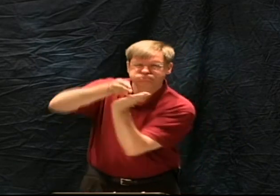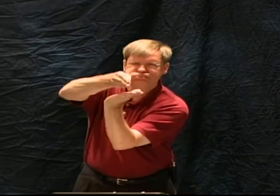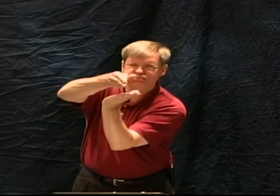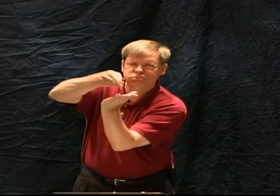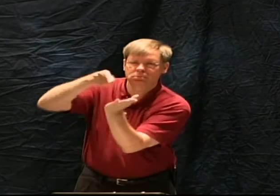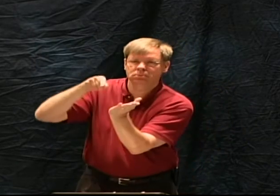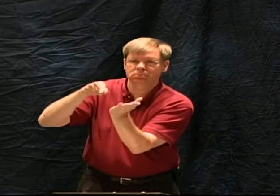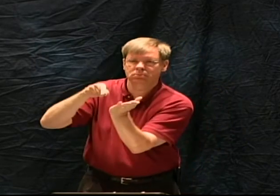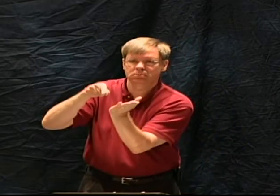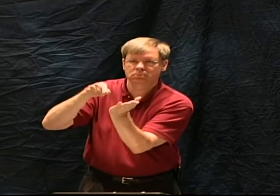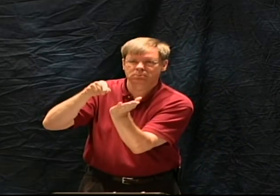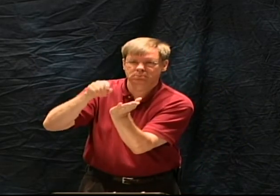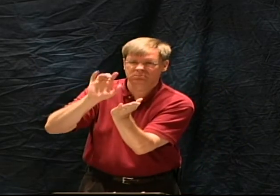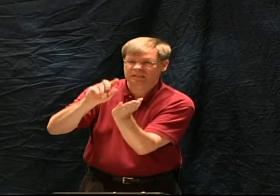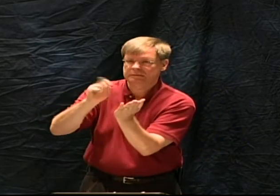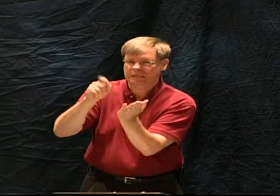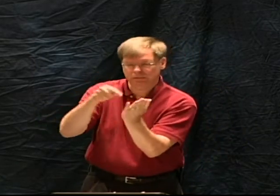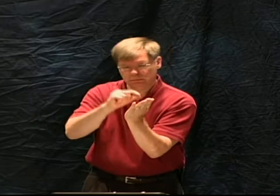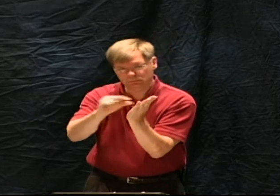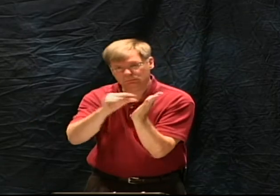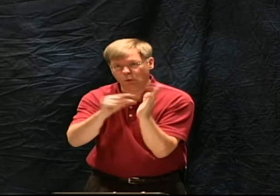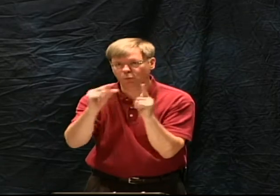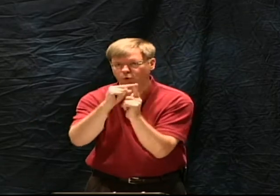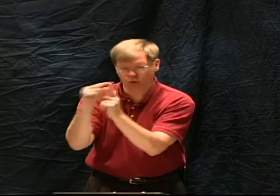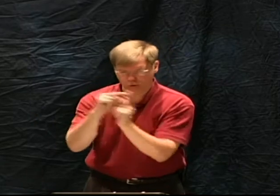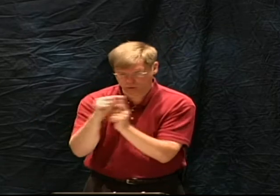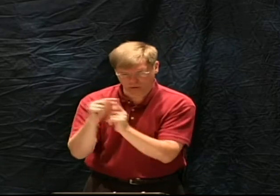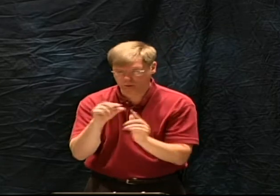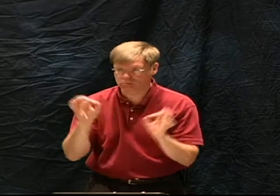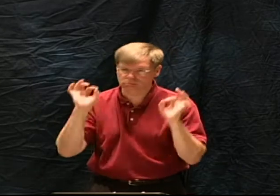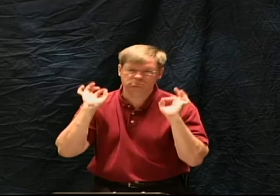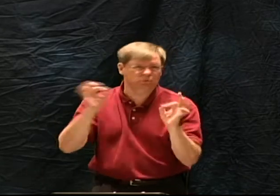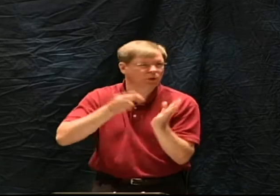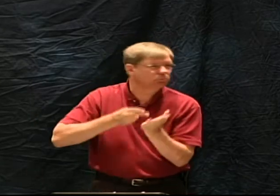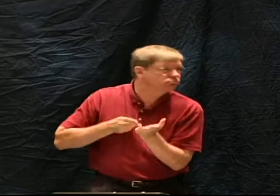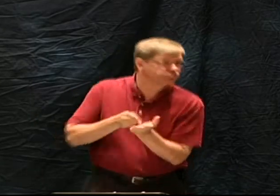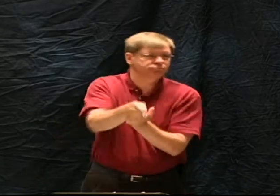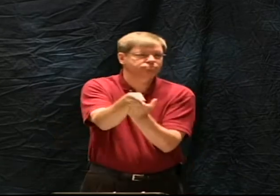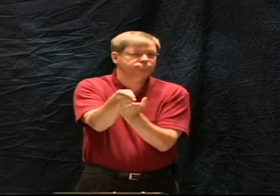And so we can know that what they wrote was true and without error.